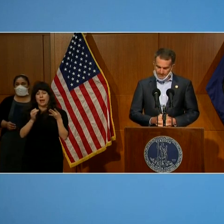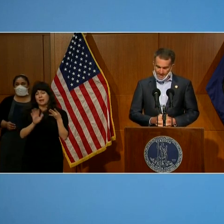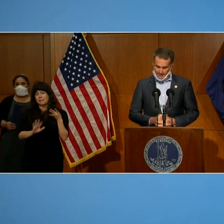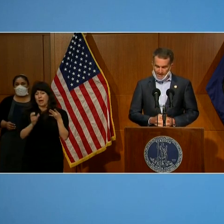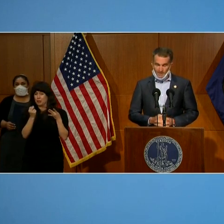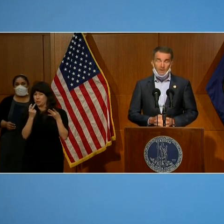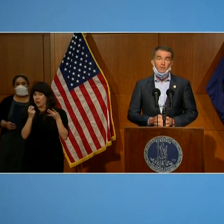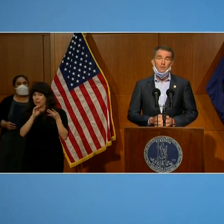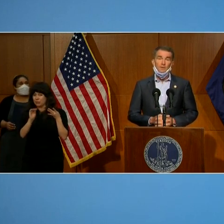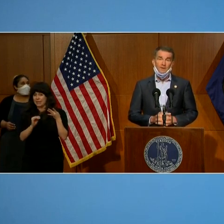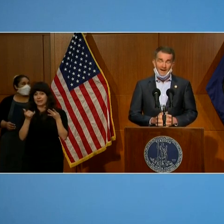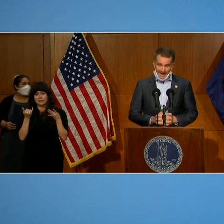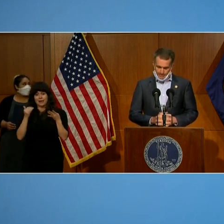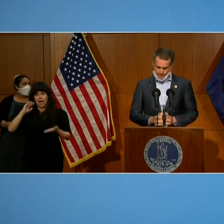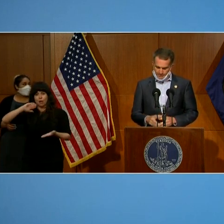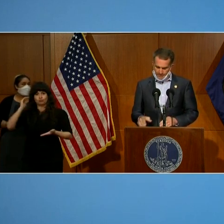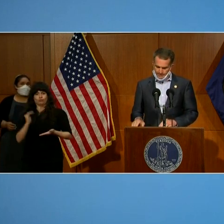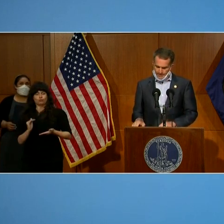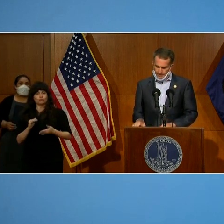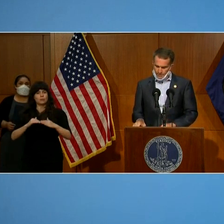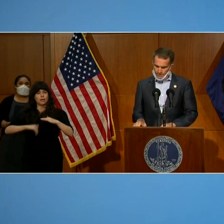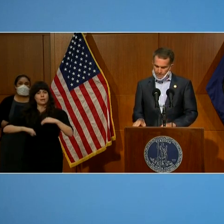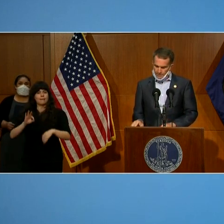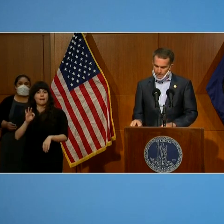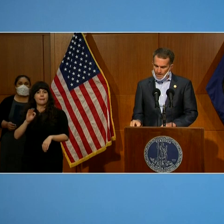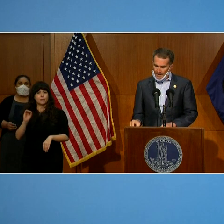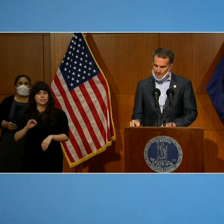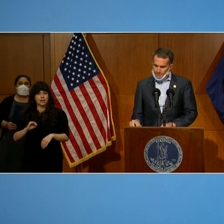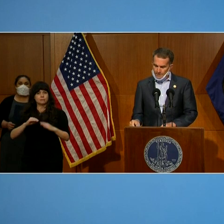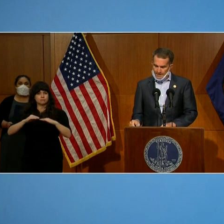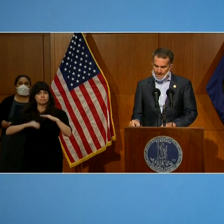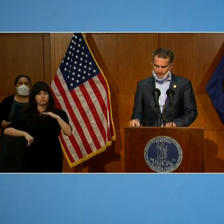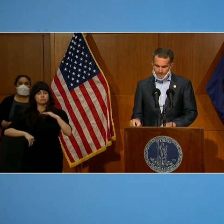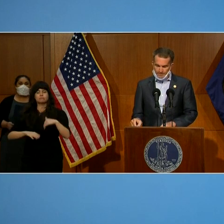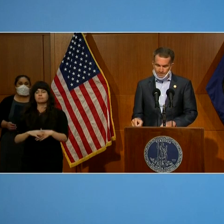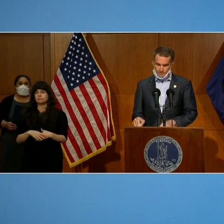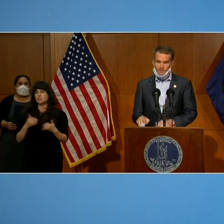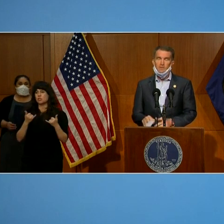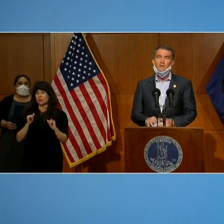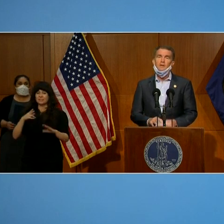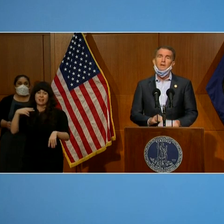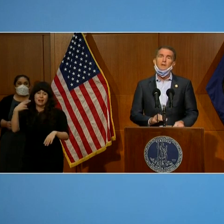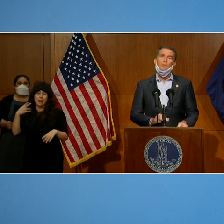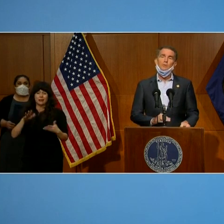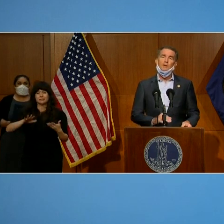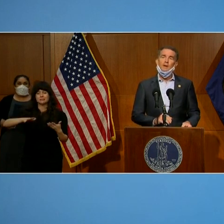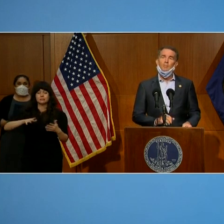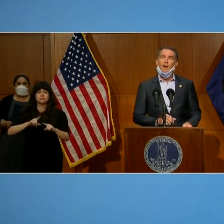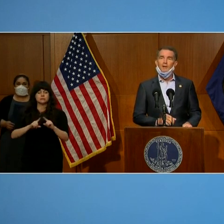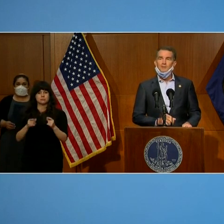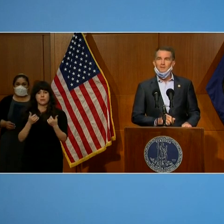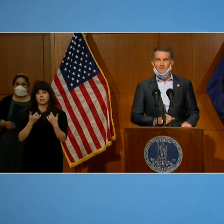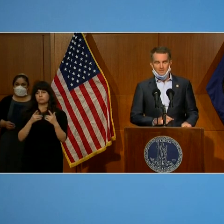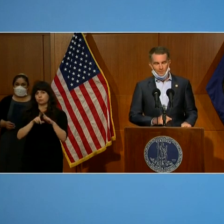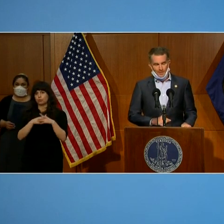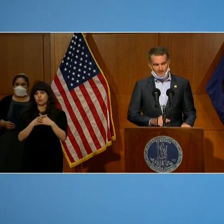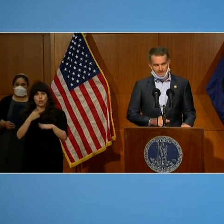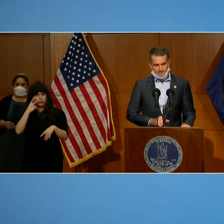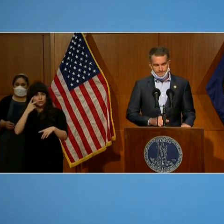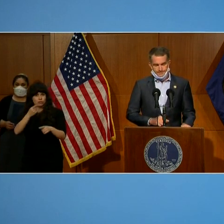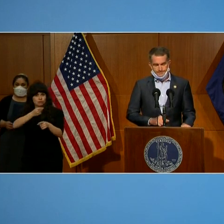It's now down under 9 percent, which is still higher than we'd like, but this is certainly moving in a positive